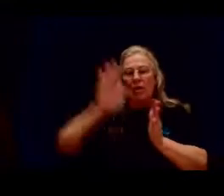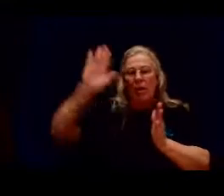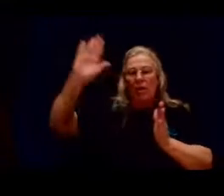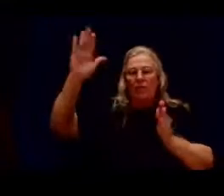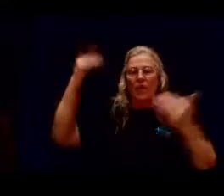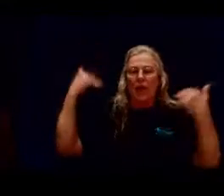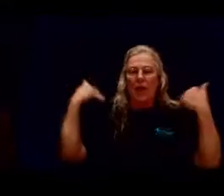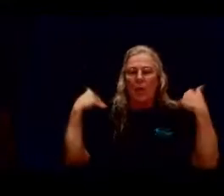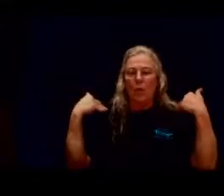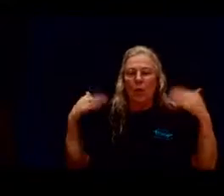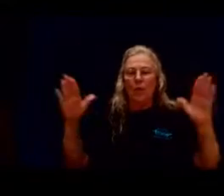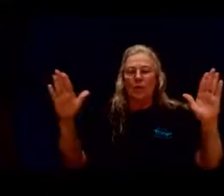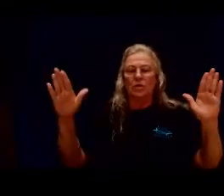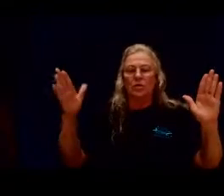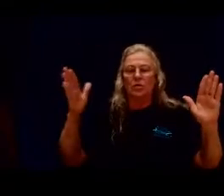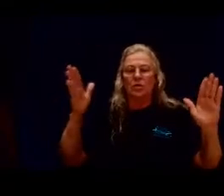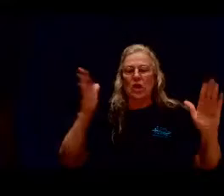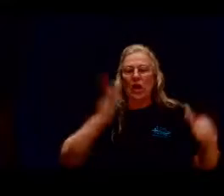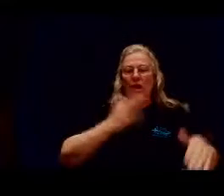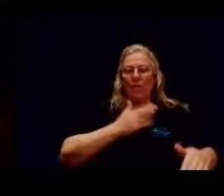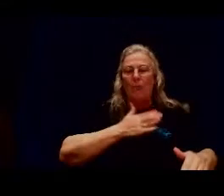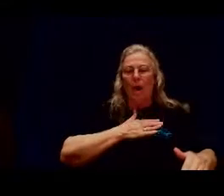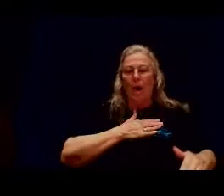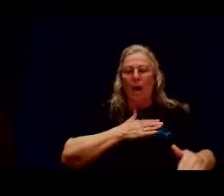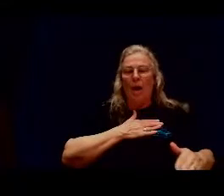thy wings shall my